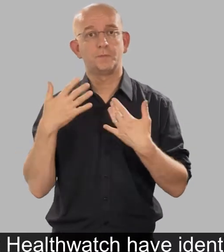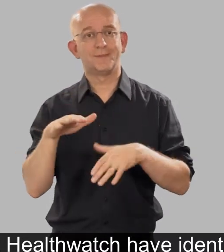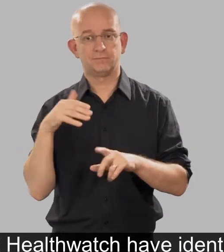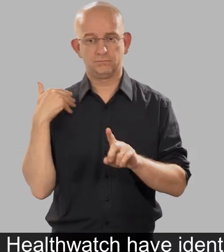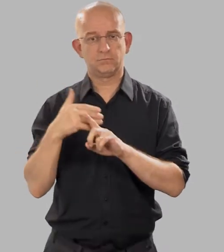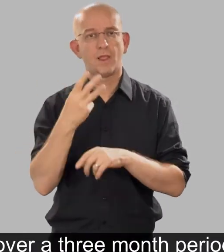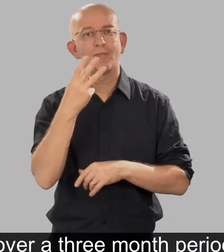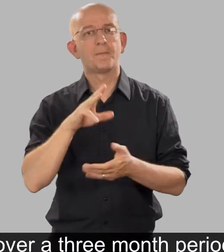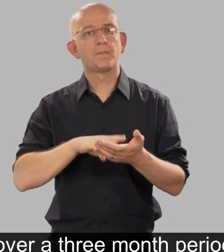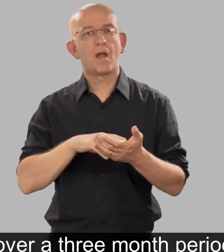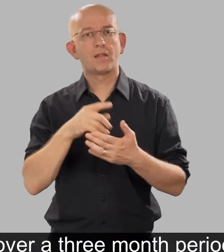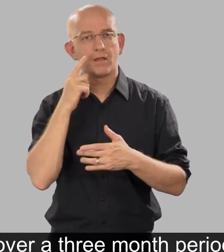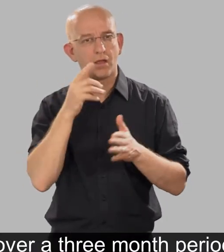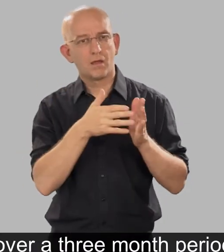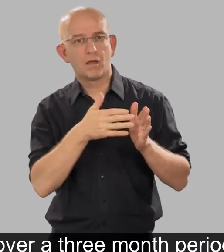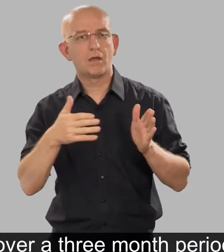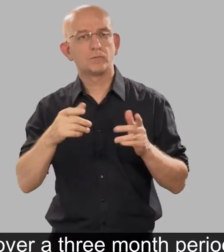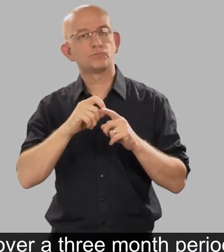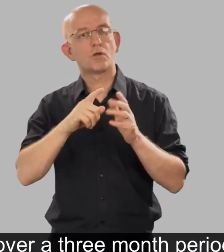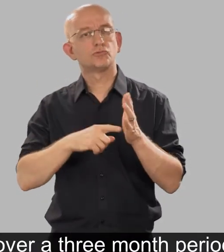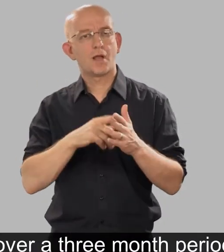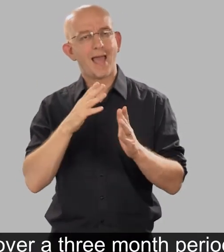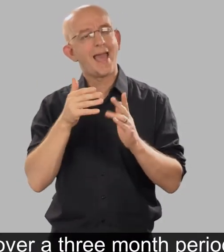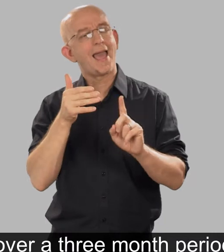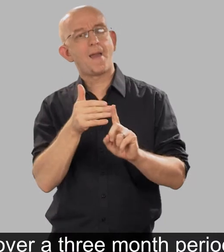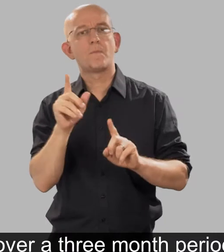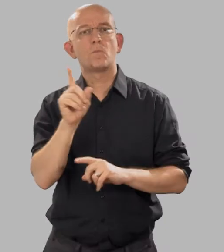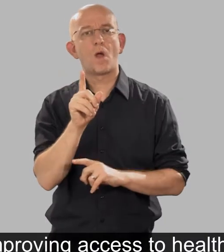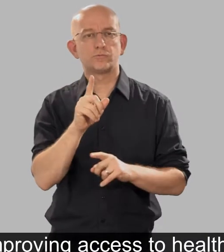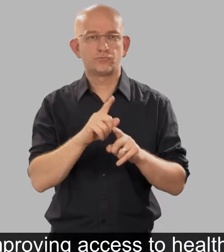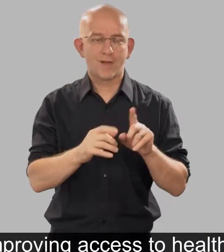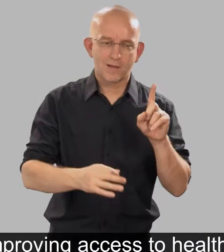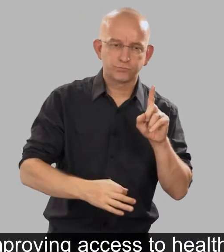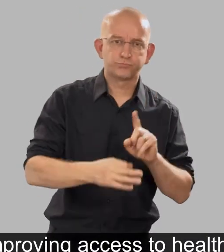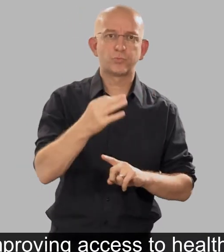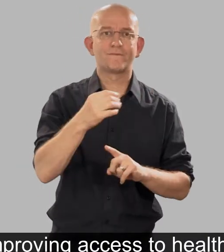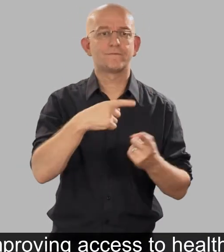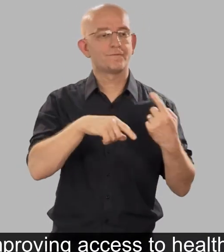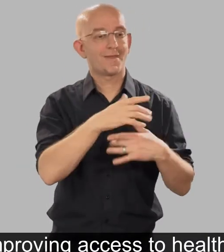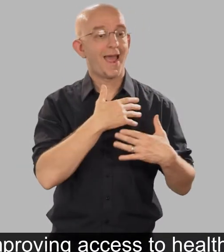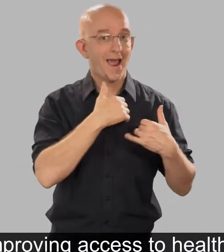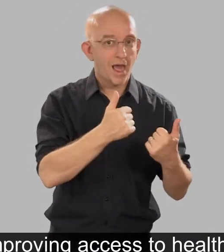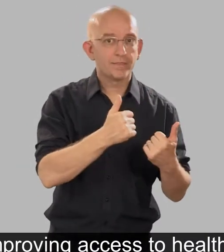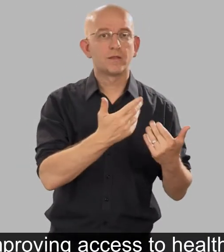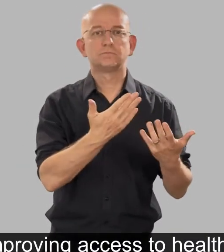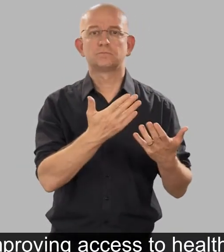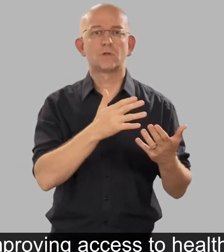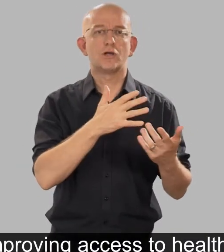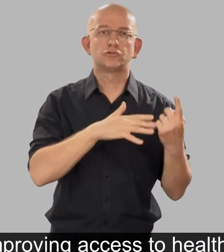over a three-month period running a project aimed at improving access to health and